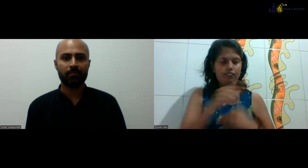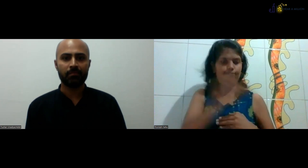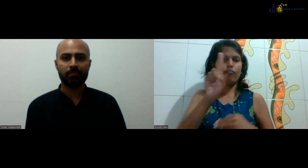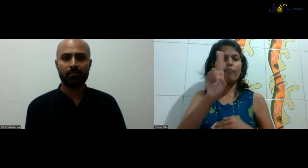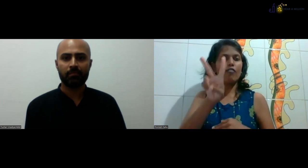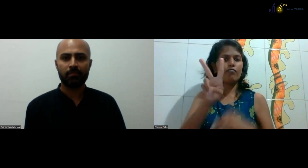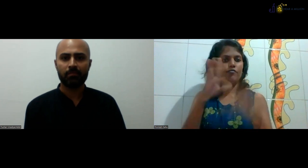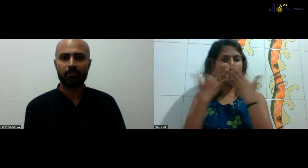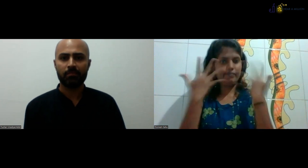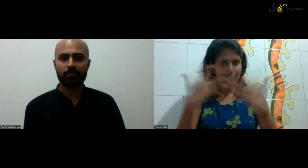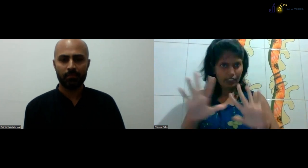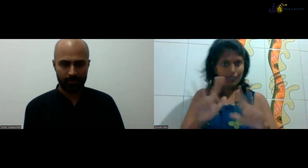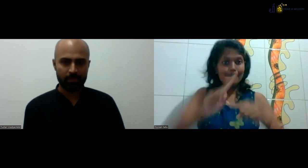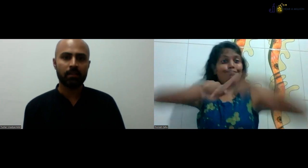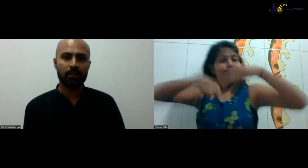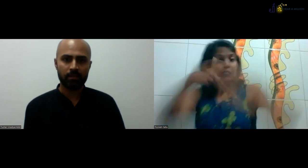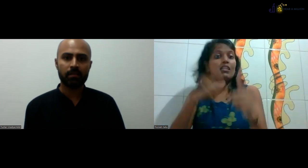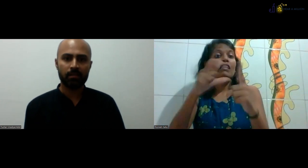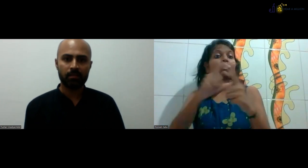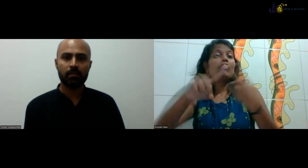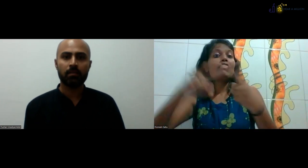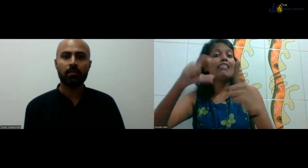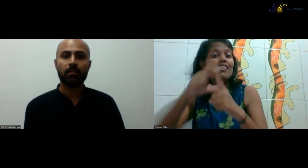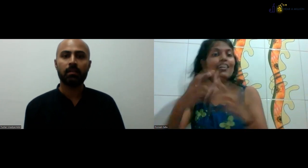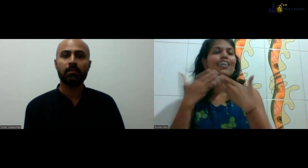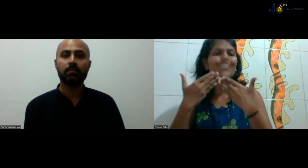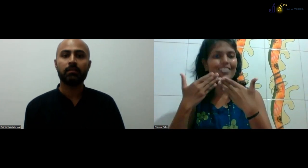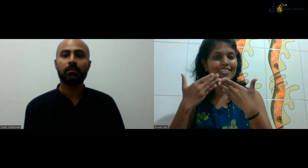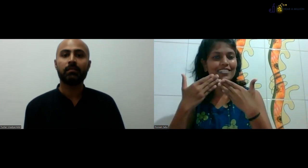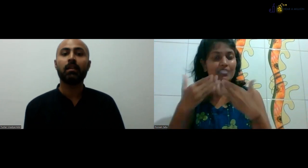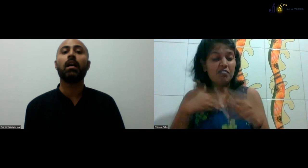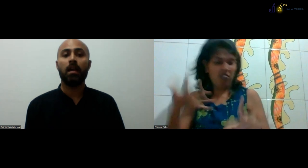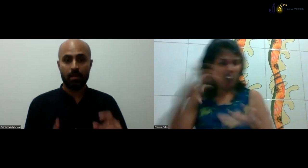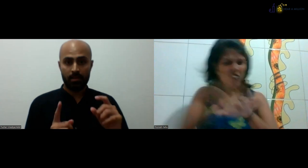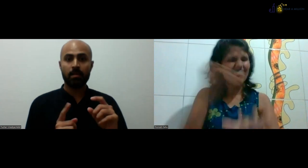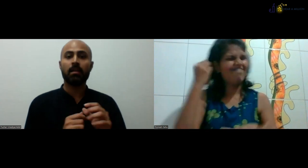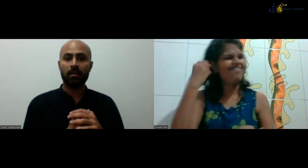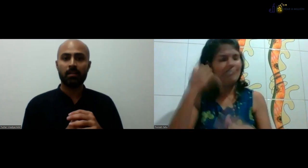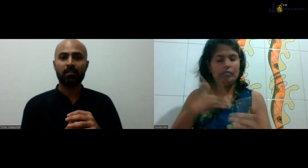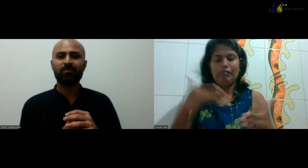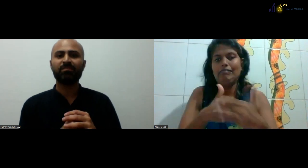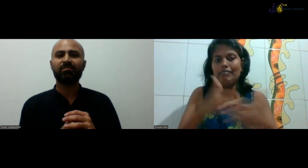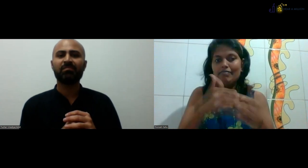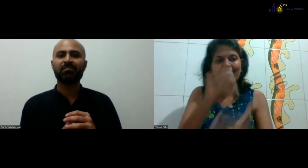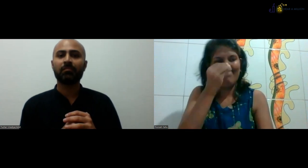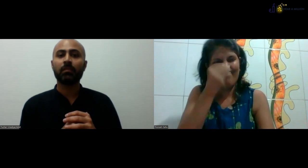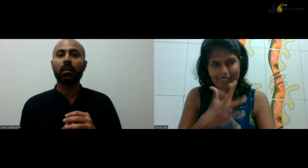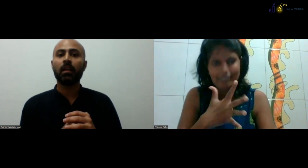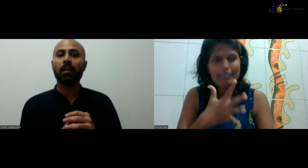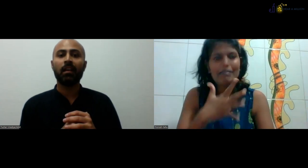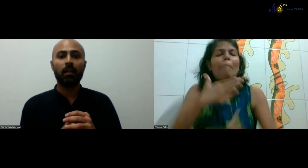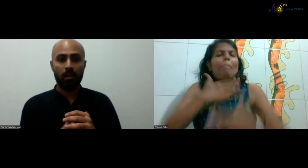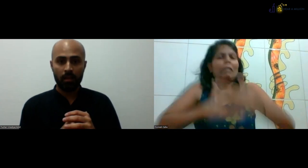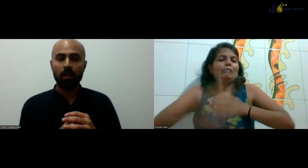Sure. So I, after finishing my school, I studied my D-Ed and